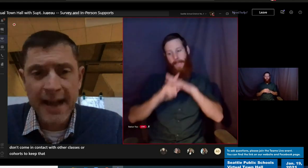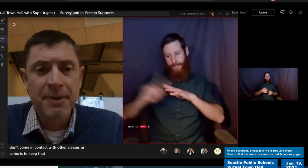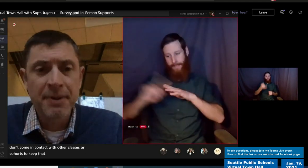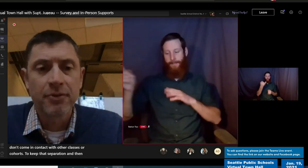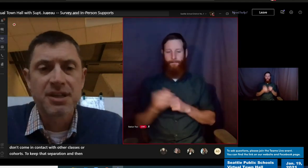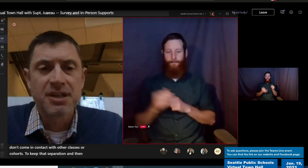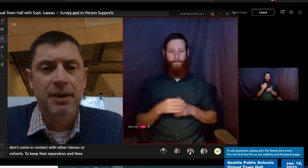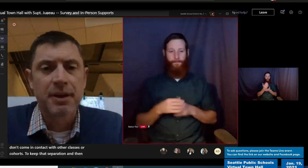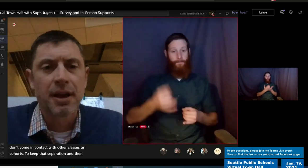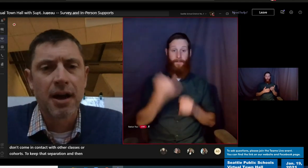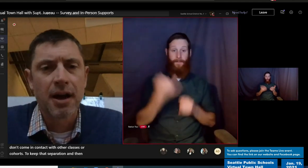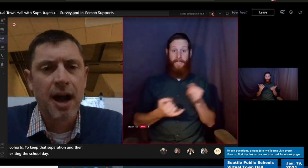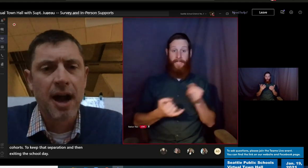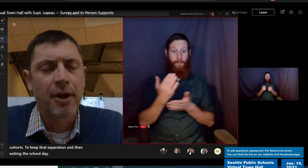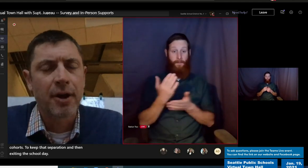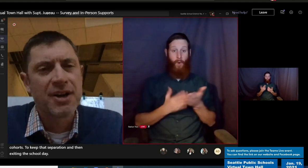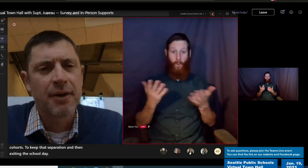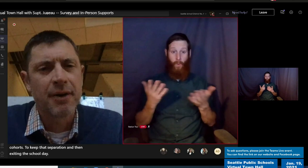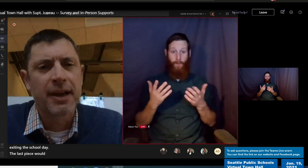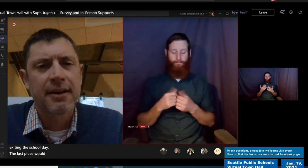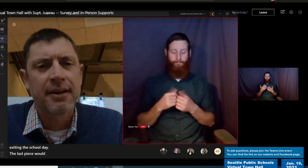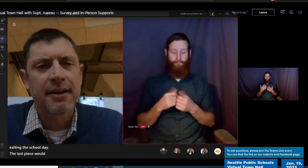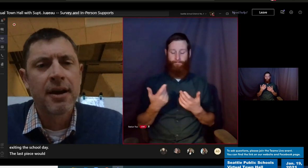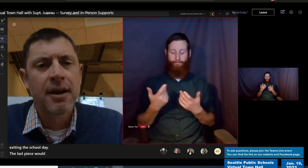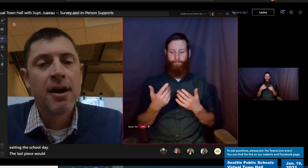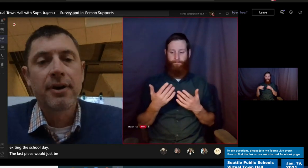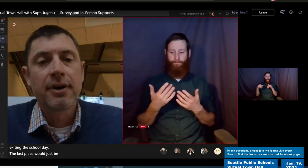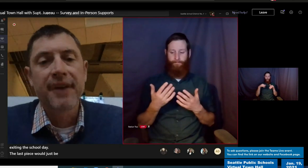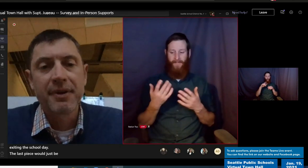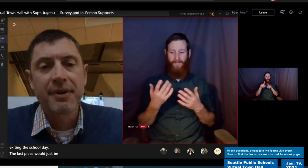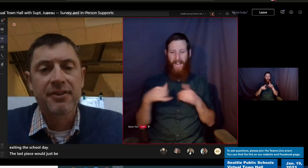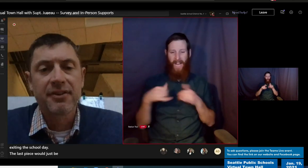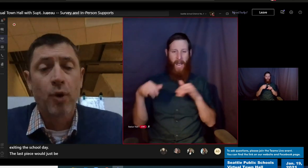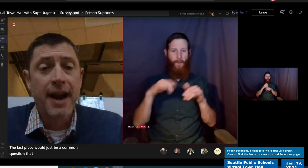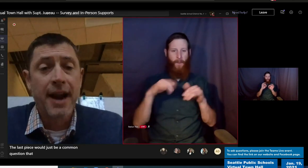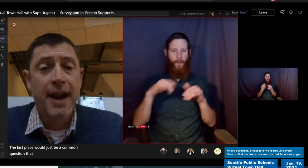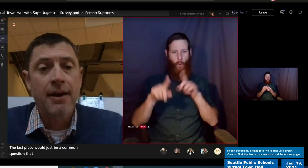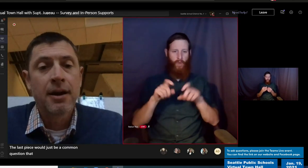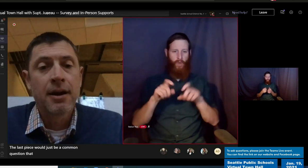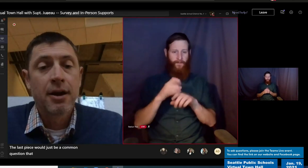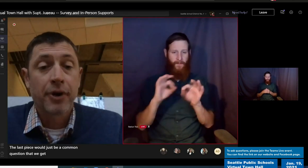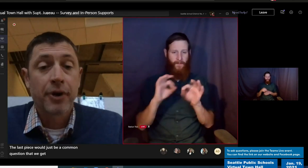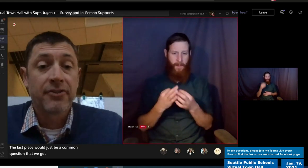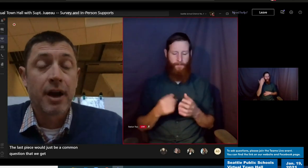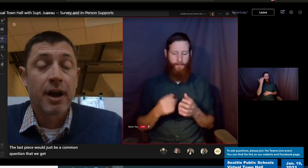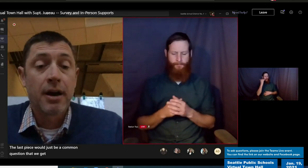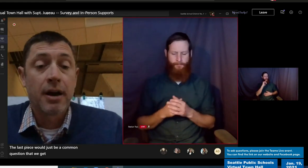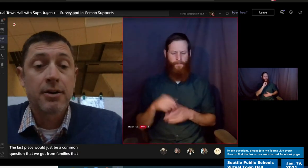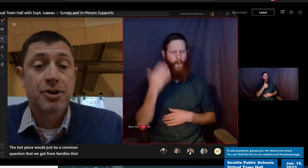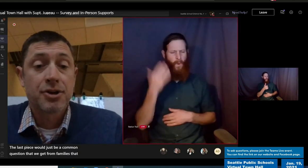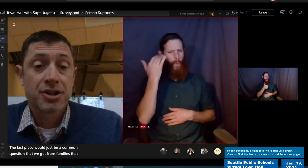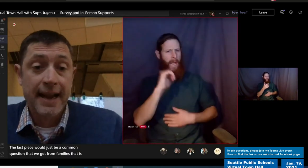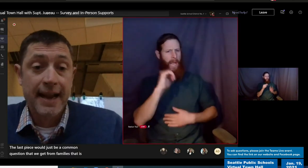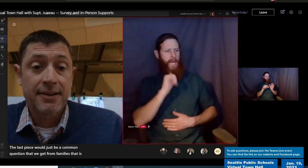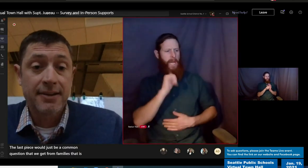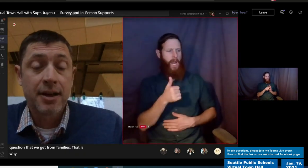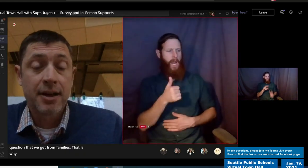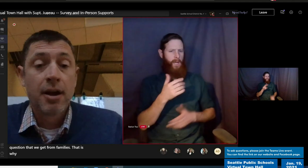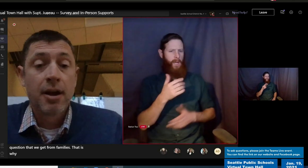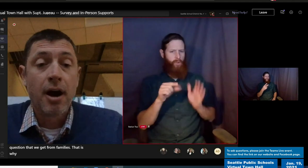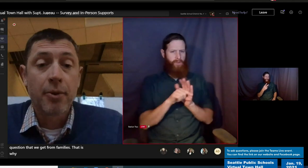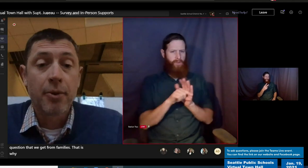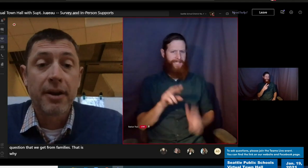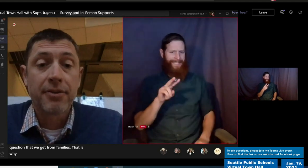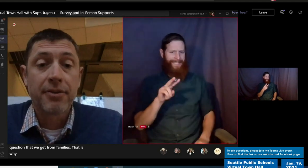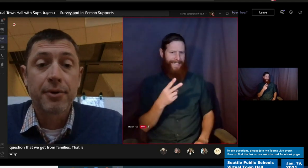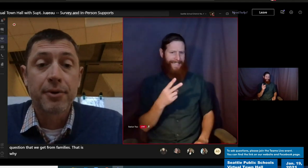would just be a common question that we get from families is why not grades 2nd all the way